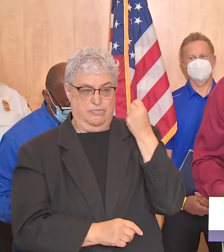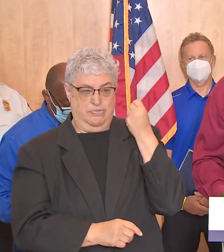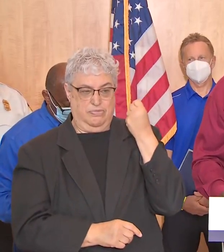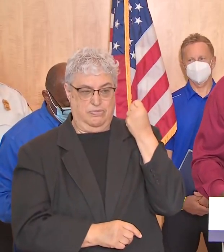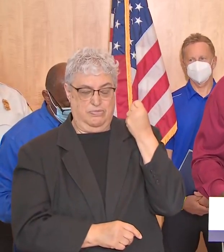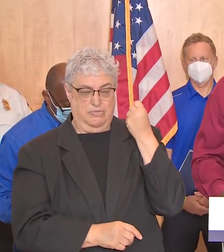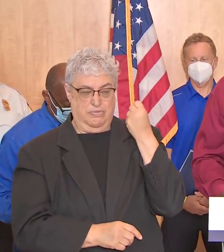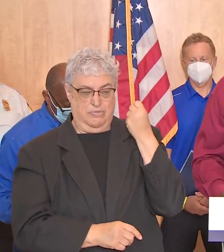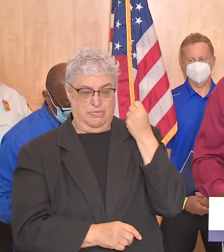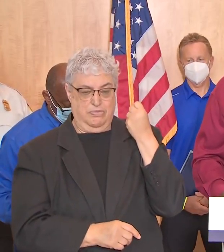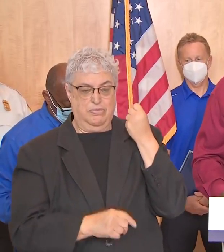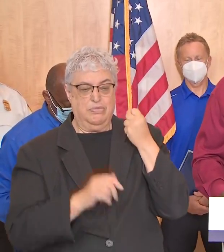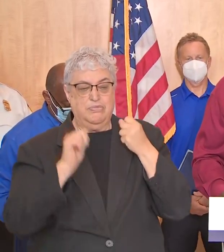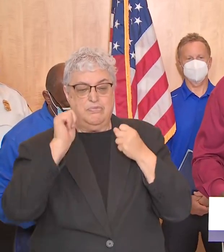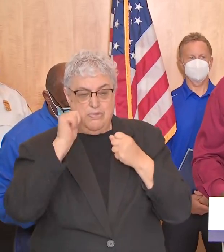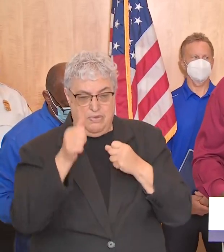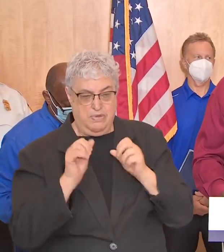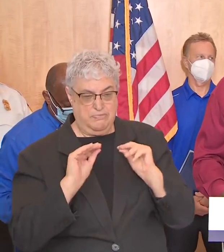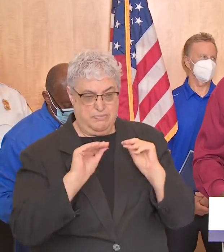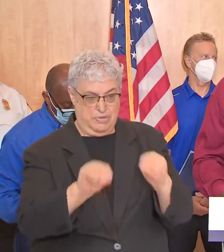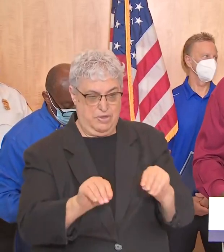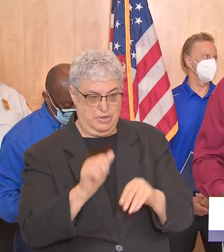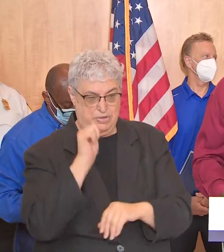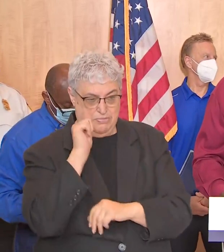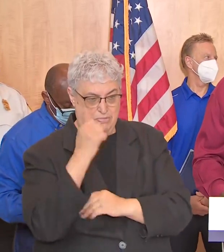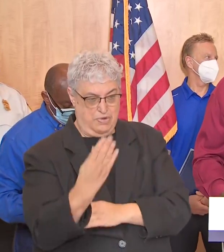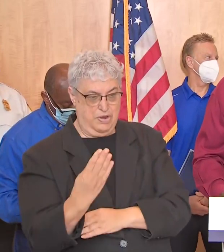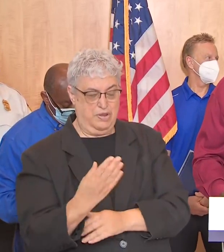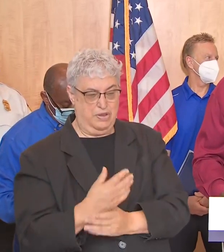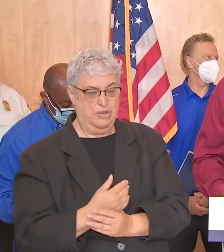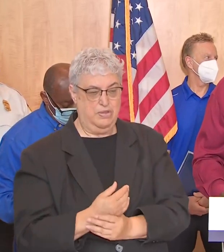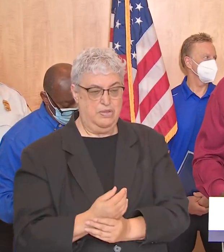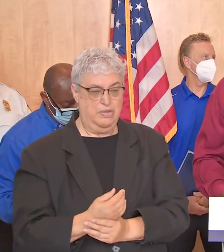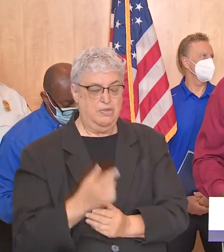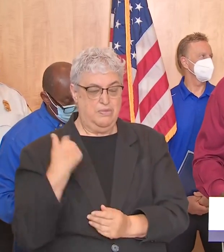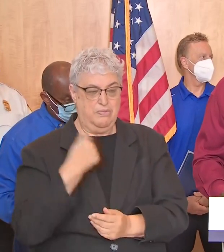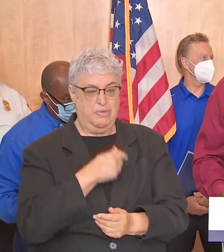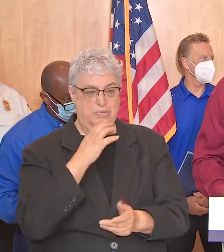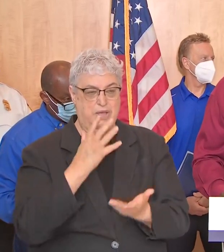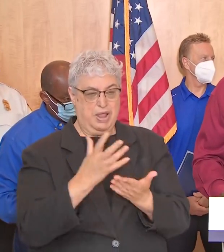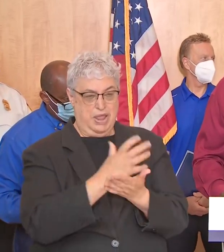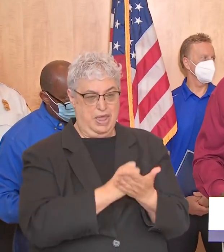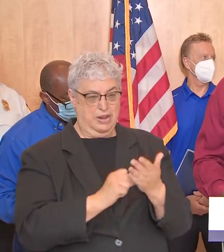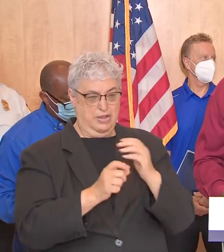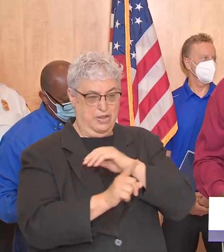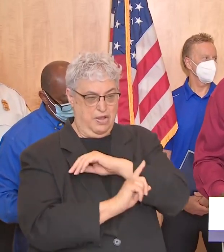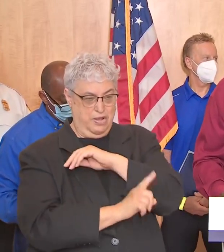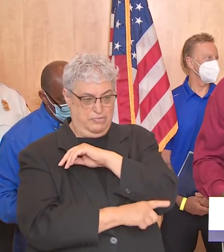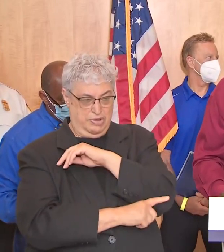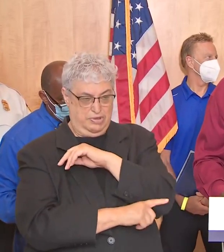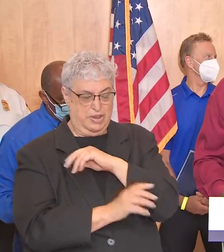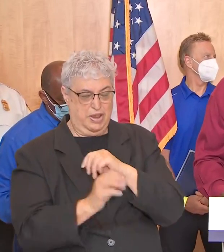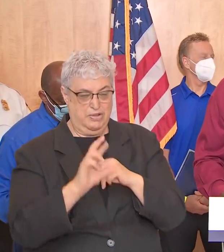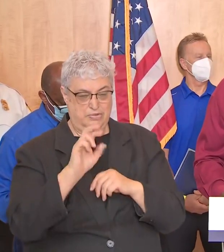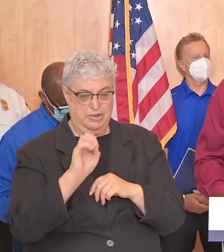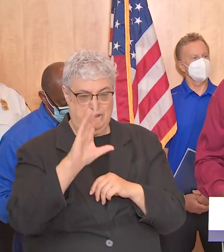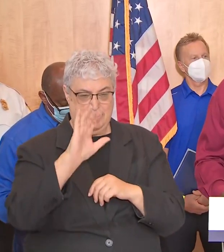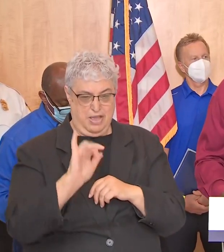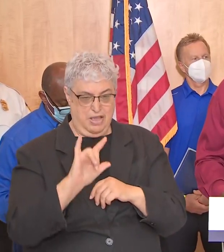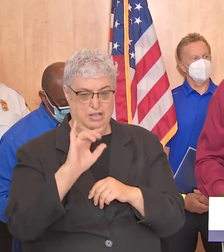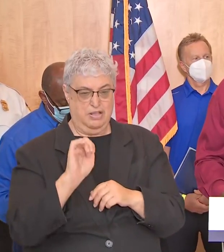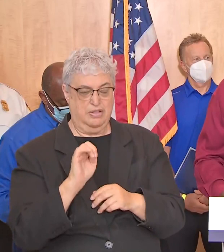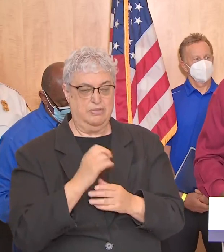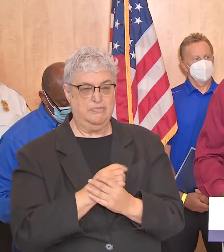containers in put them out tomorrow morning and we will be there to collect your garbage and recycling if we are